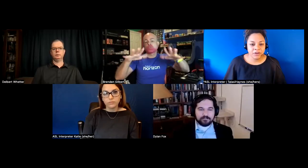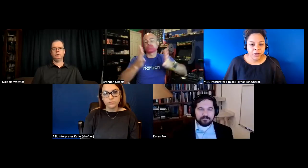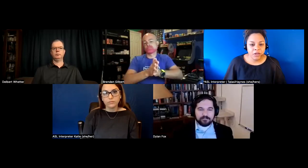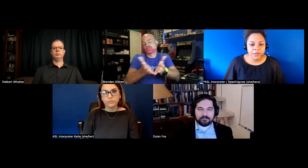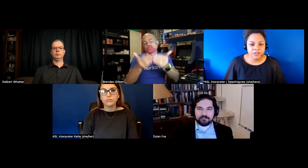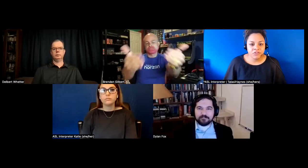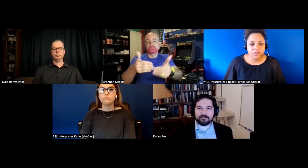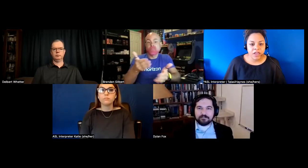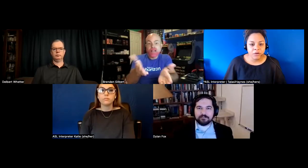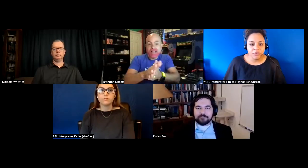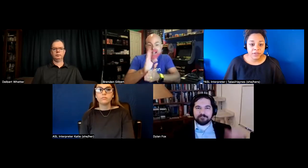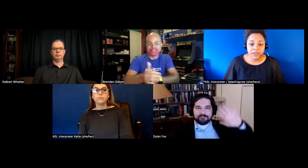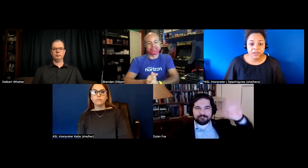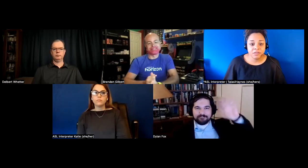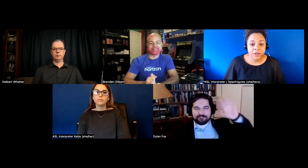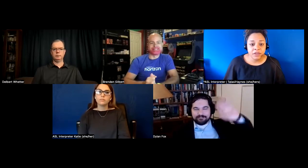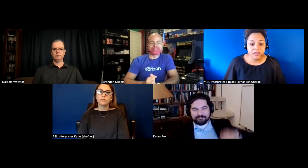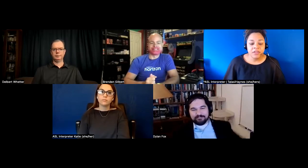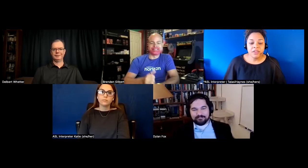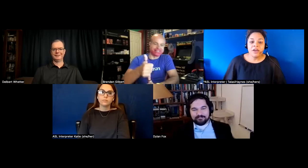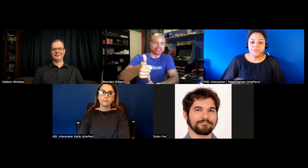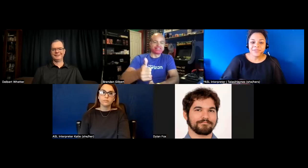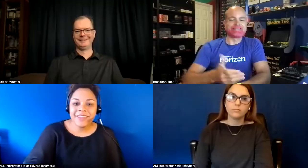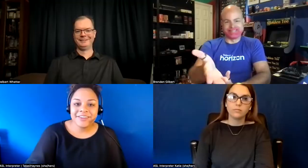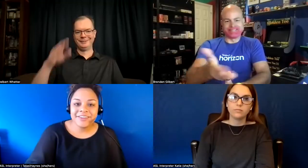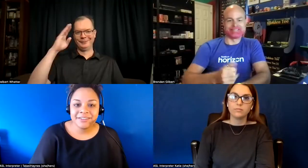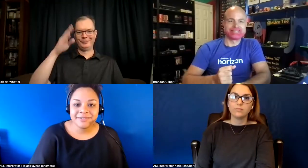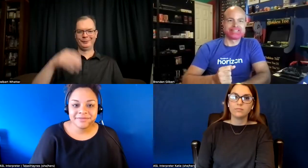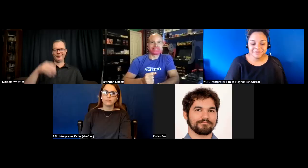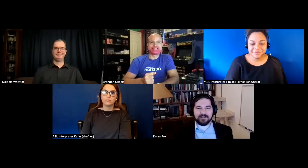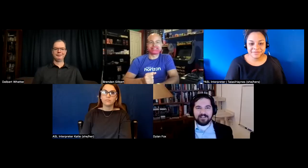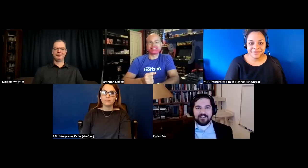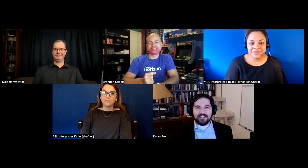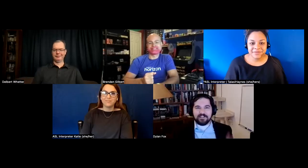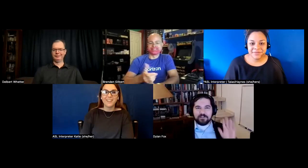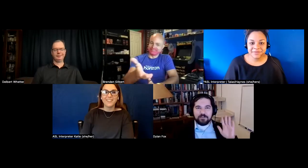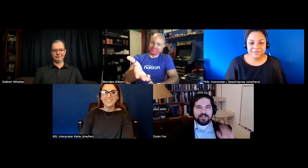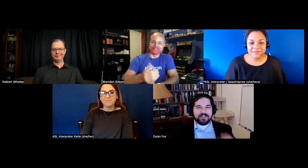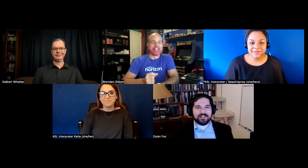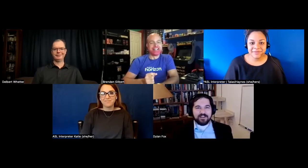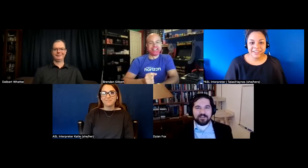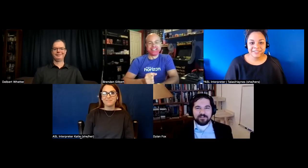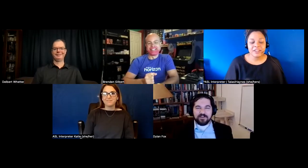well because it's just loud or they can't speak oh hi there don hey i'll just pop in to see how things are going